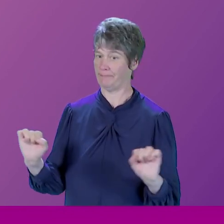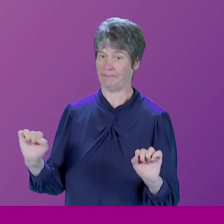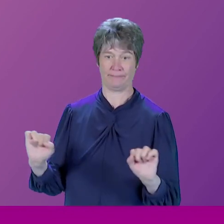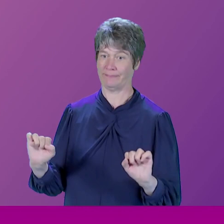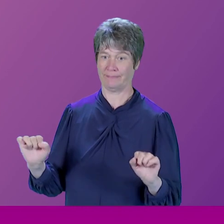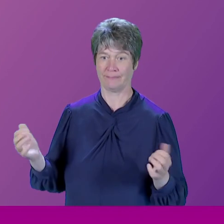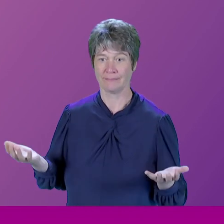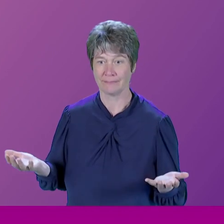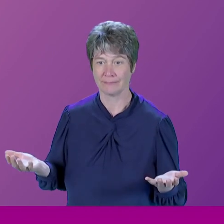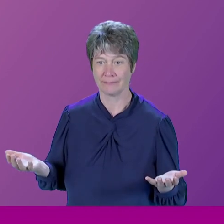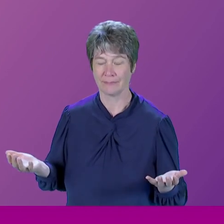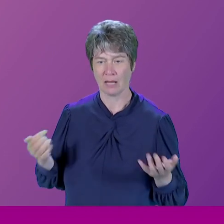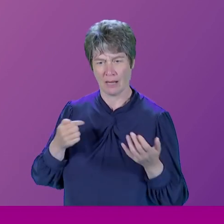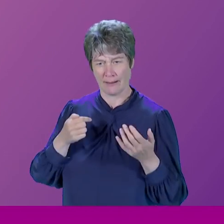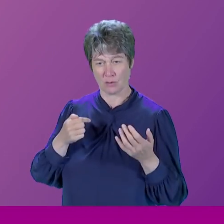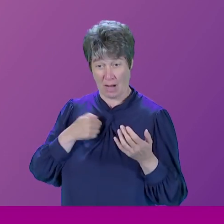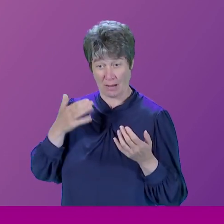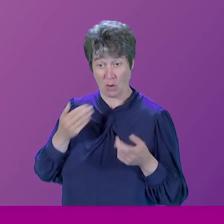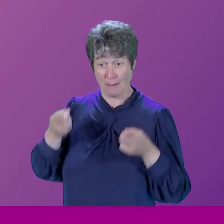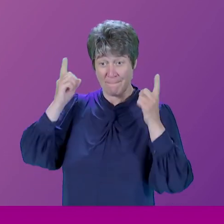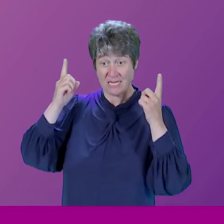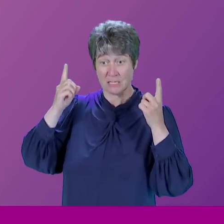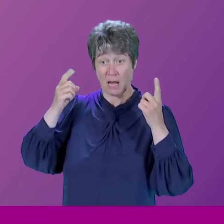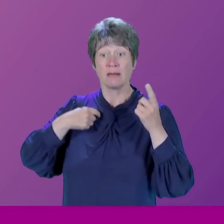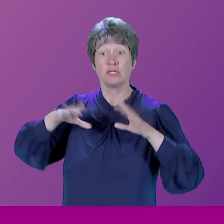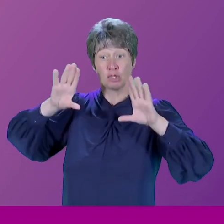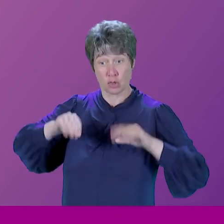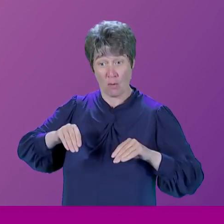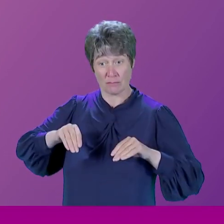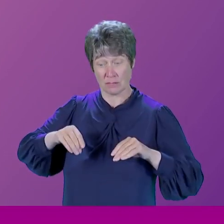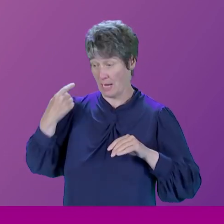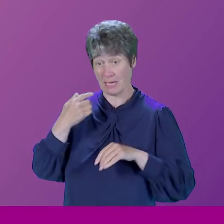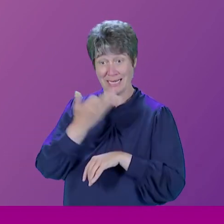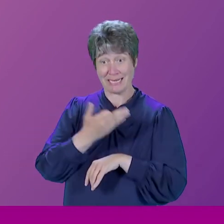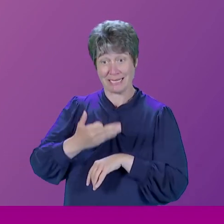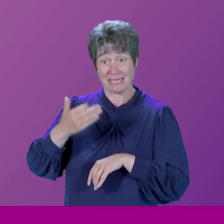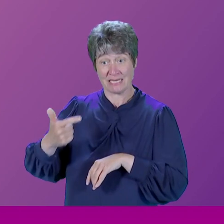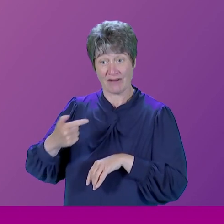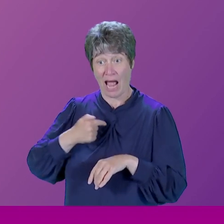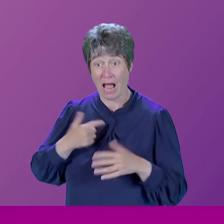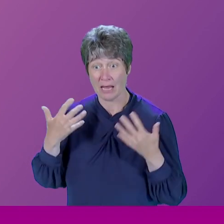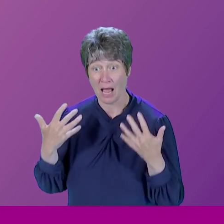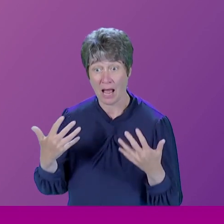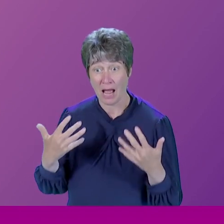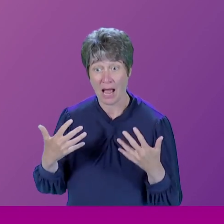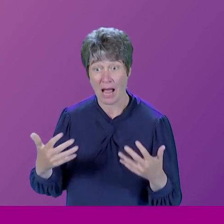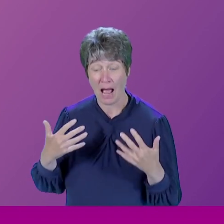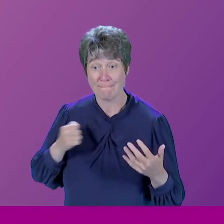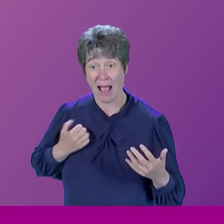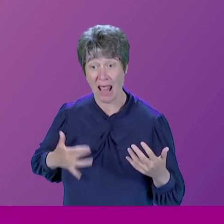When I ceased to be a minister in 1997, I had never sent an email. That's how much the